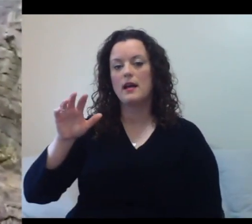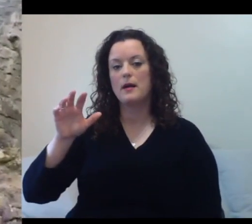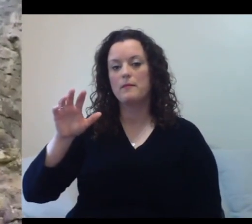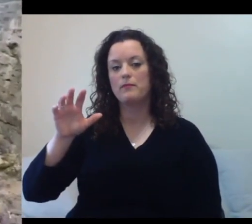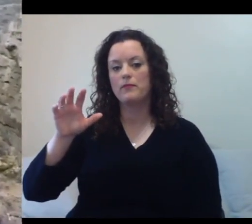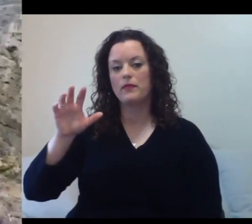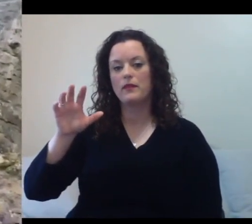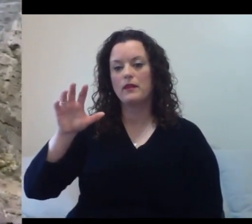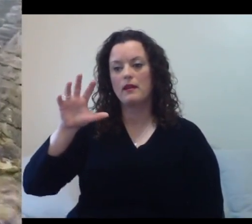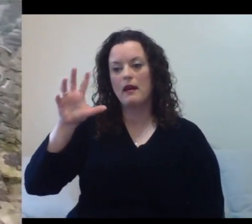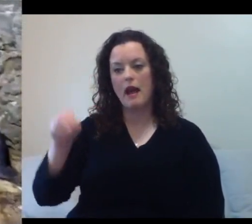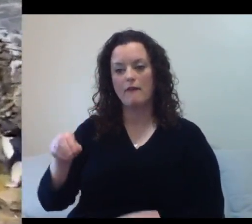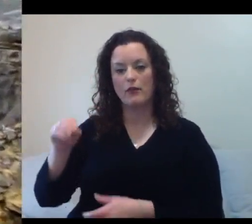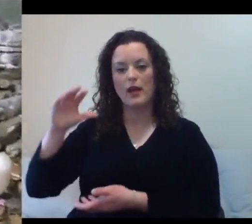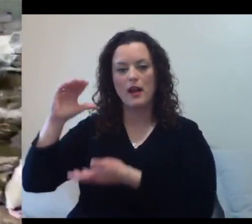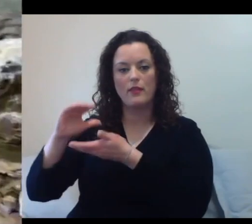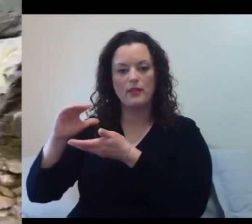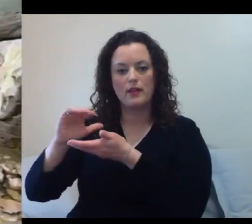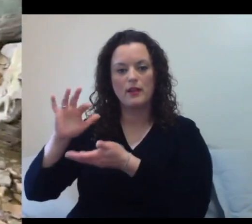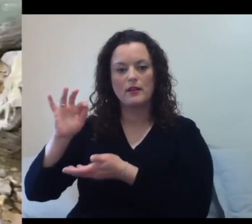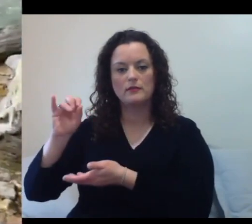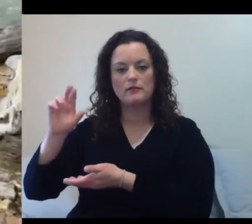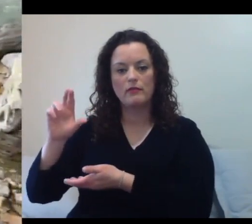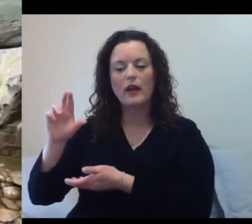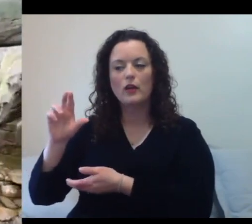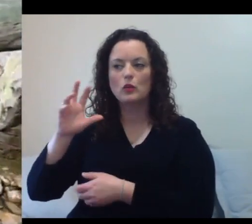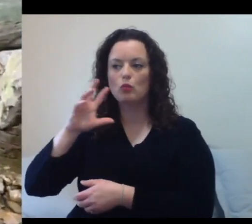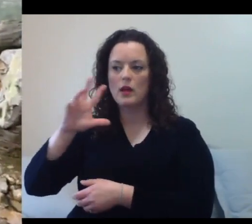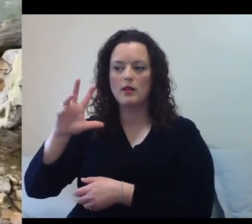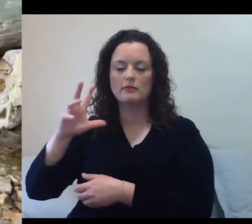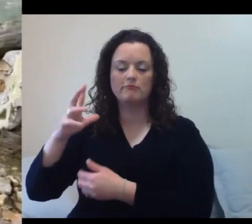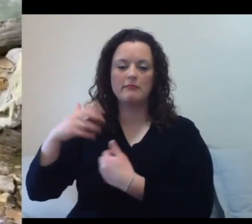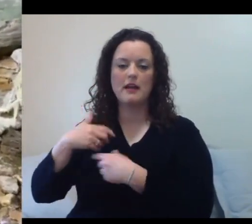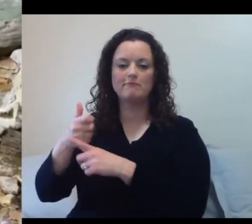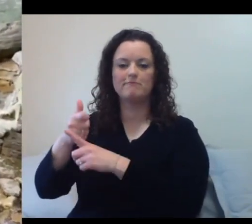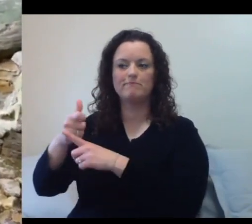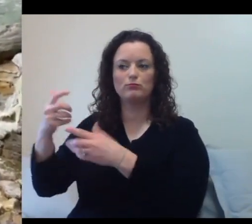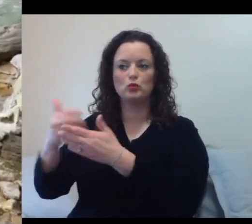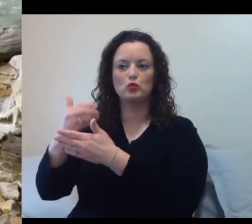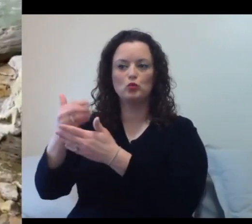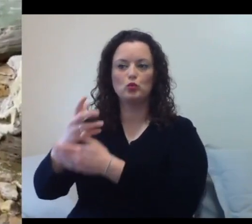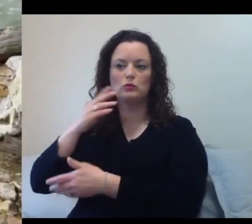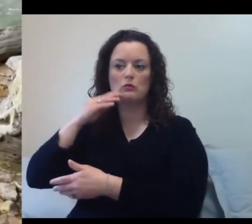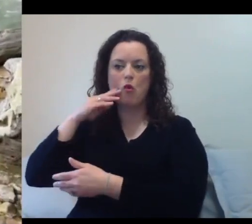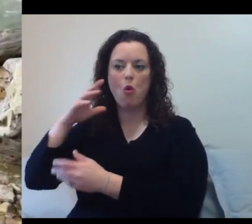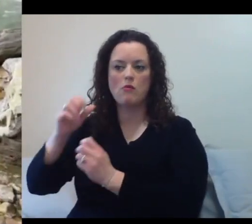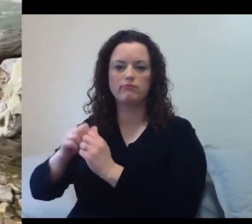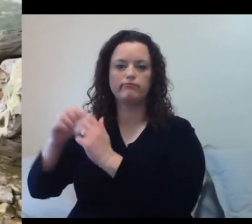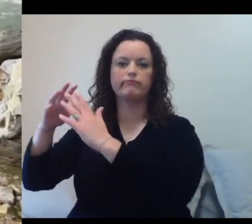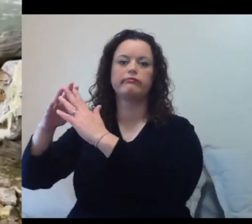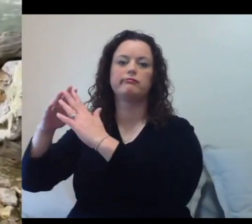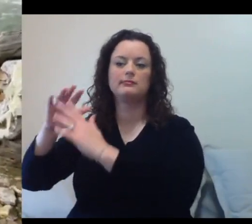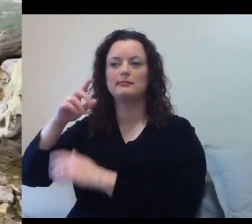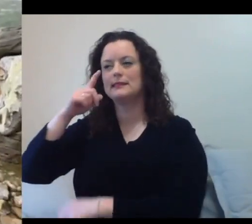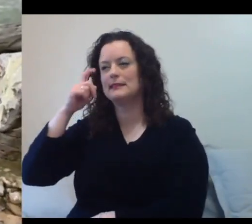And right now, we're still on track for that. But, yeah, it's a lot of uncertainty with that. But, we're still moving right along. So,